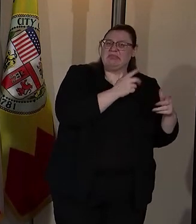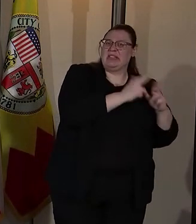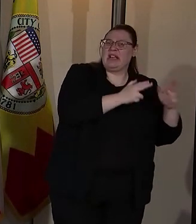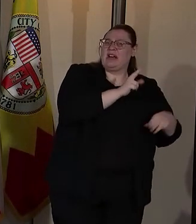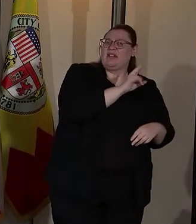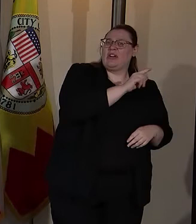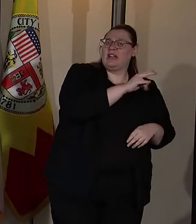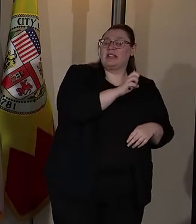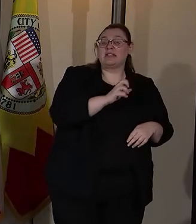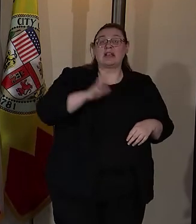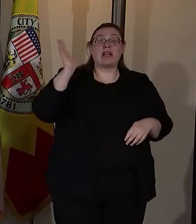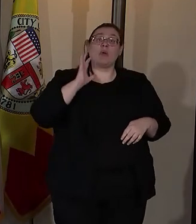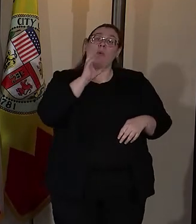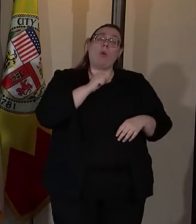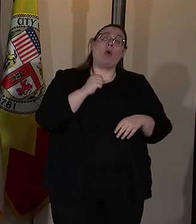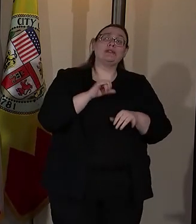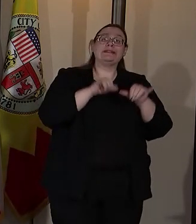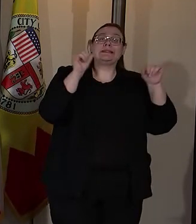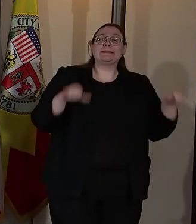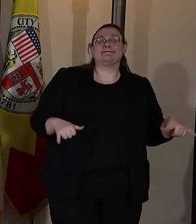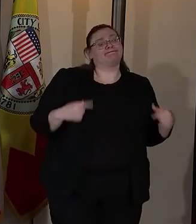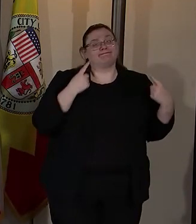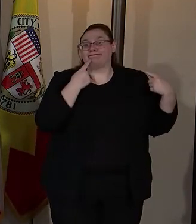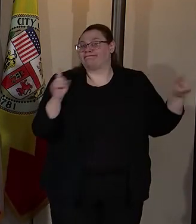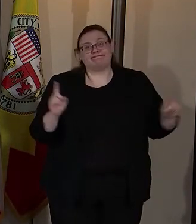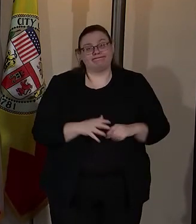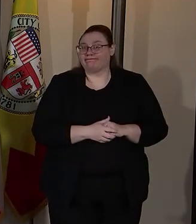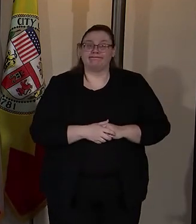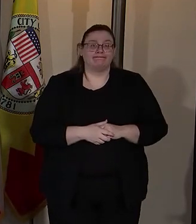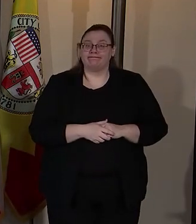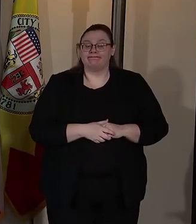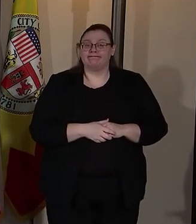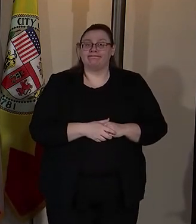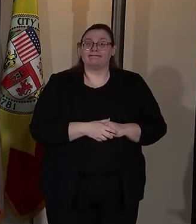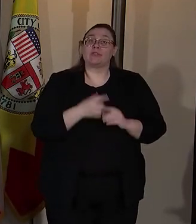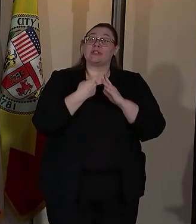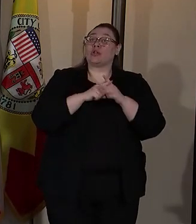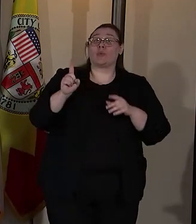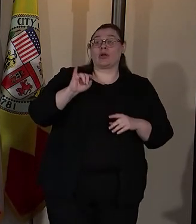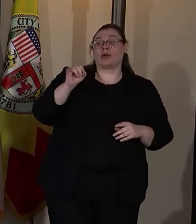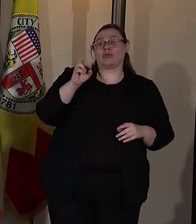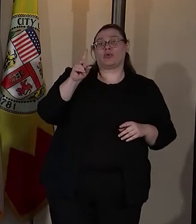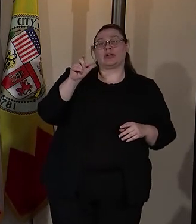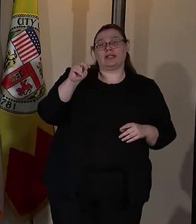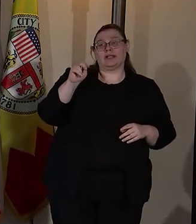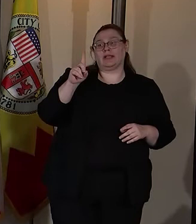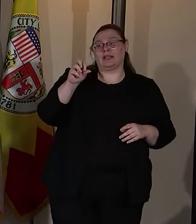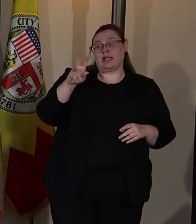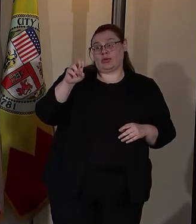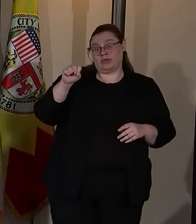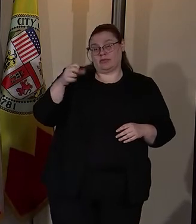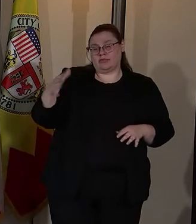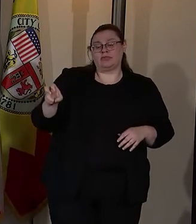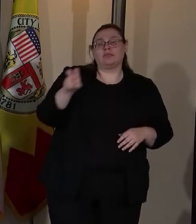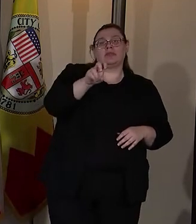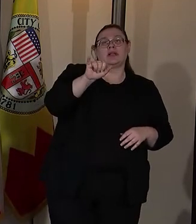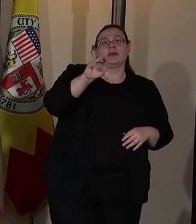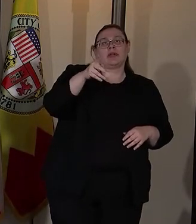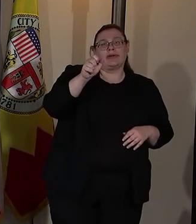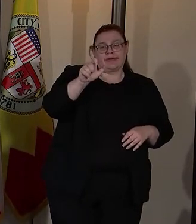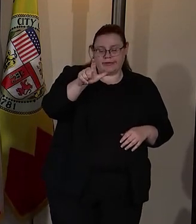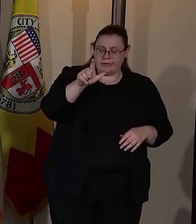the old models were not working. We started in Jordan Downs and moved to Imperial, Nickerson,